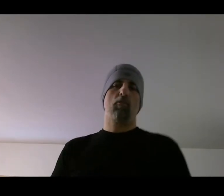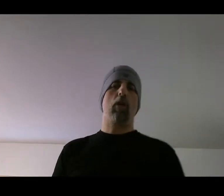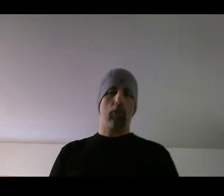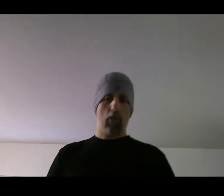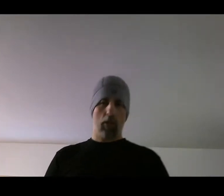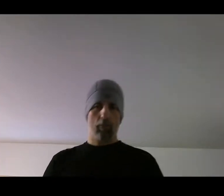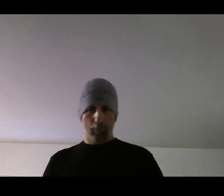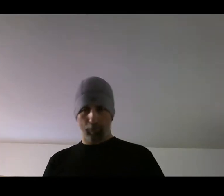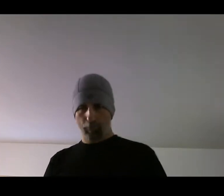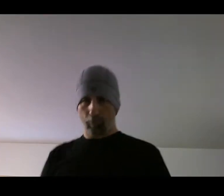fucking retarded.